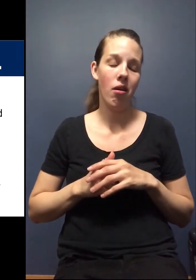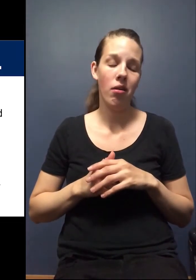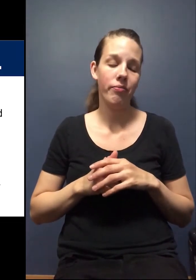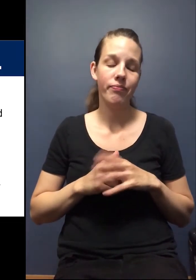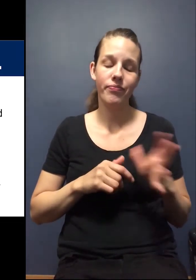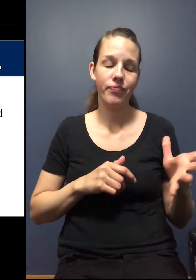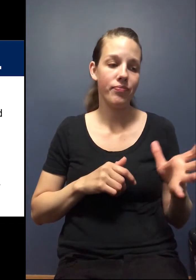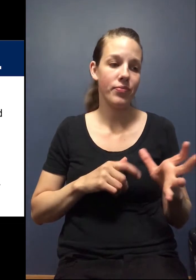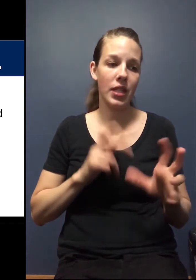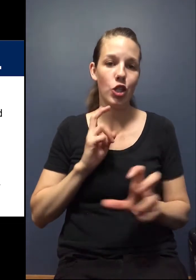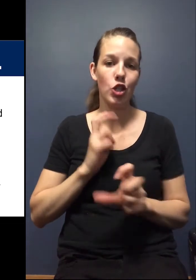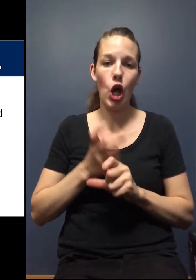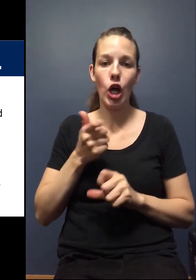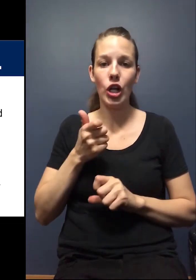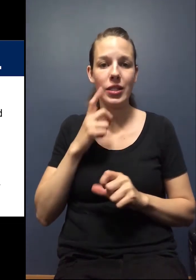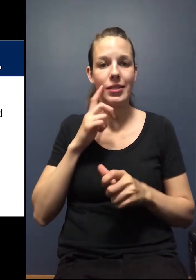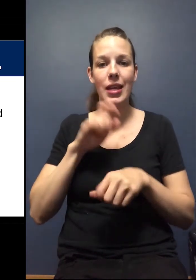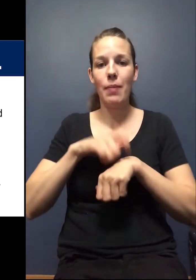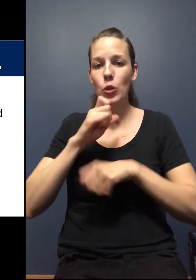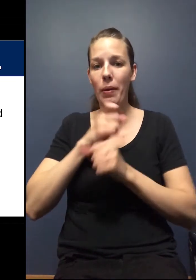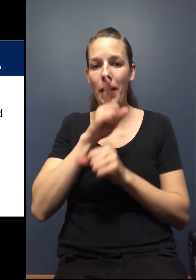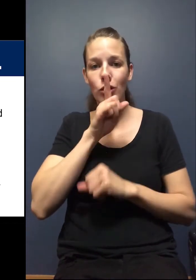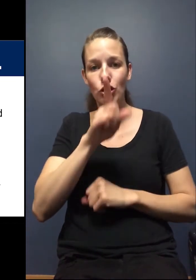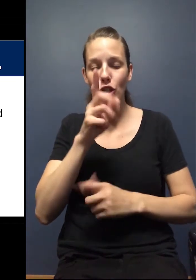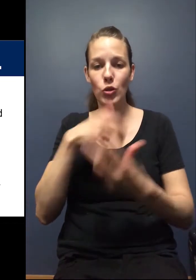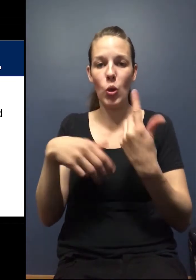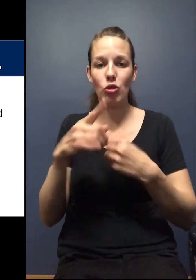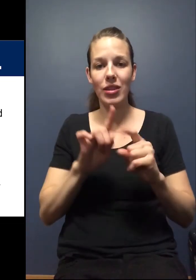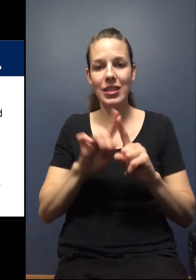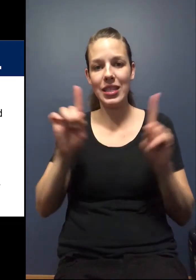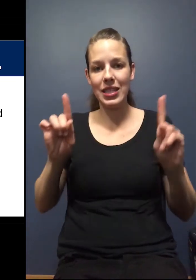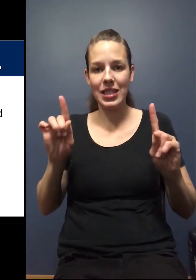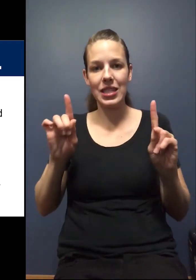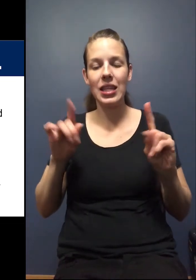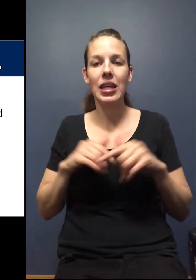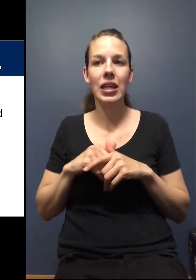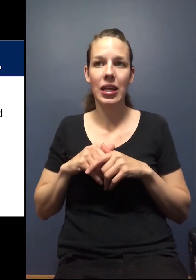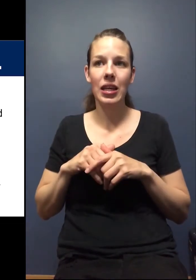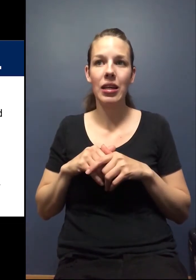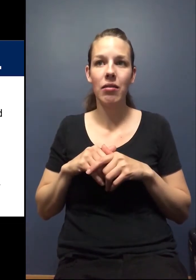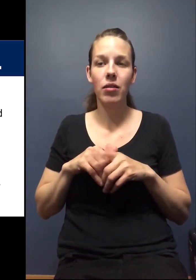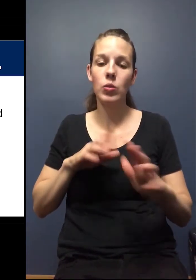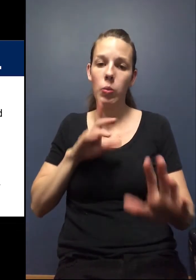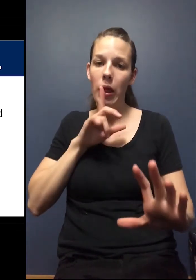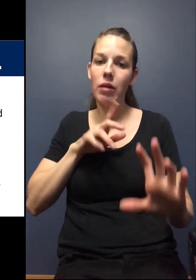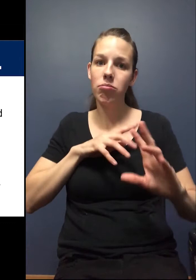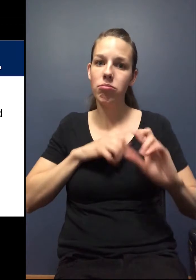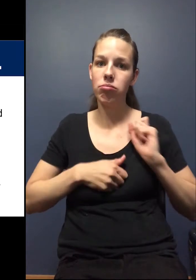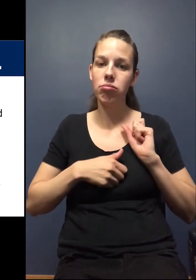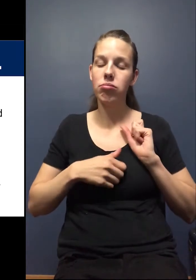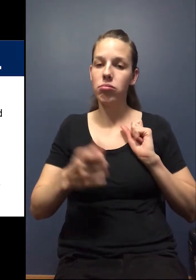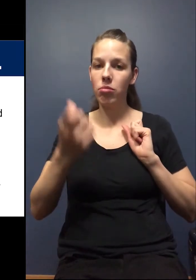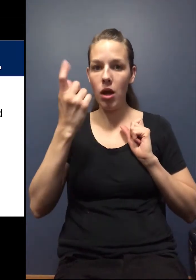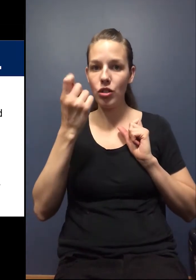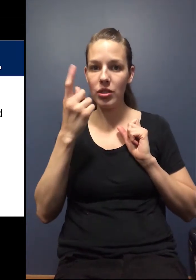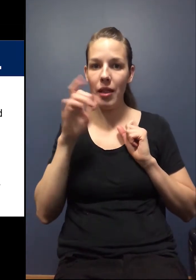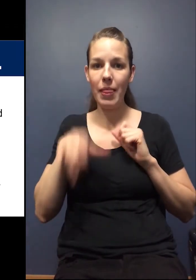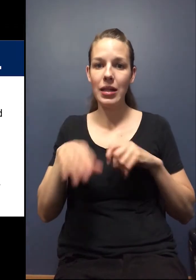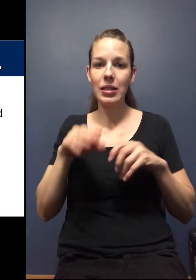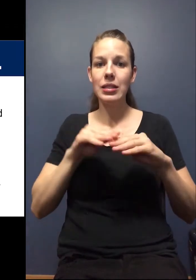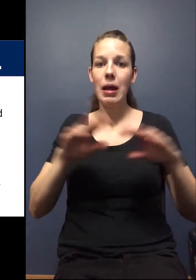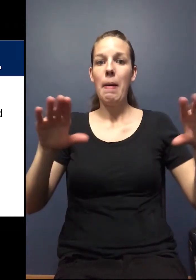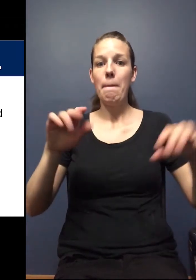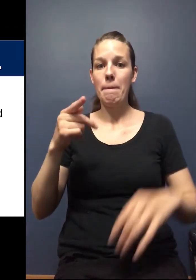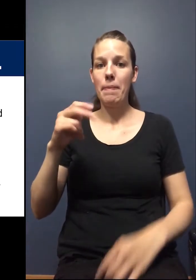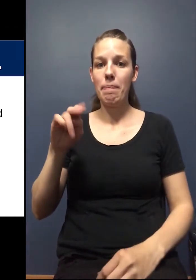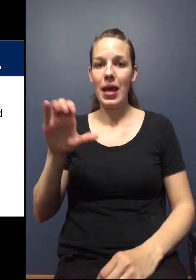it's a harder time to ensure social distancing. Um, and it's heartbreaking. This is not, this, this is a pandemic